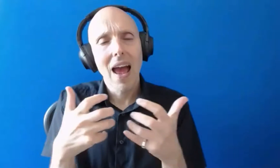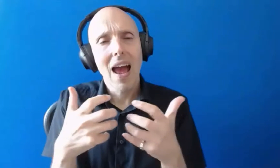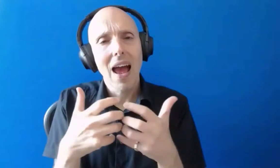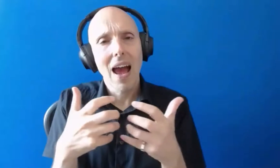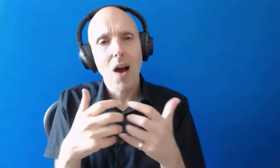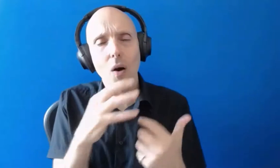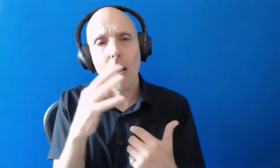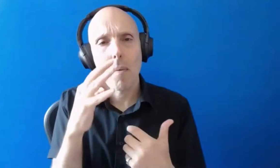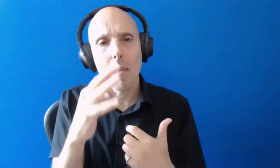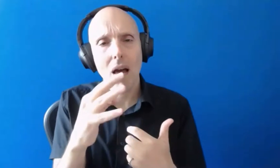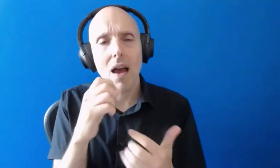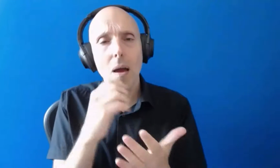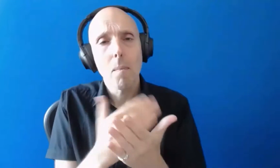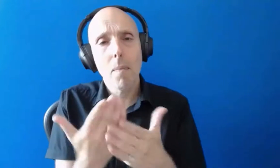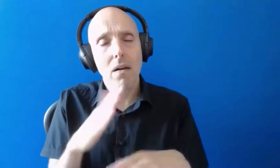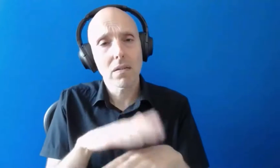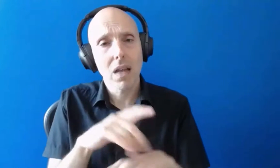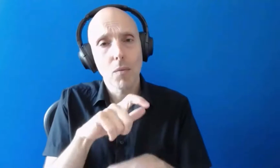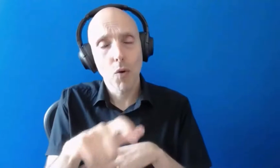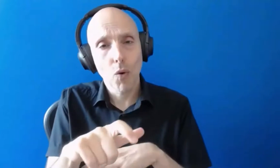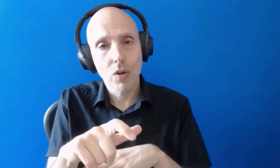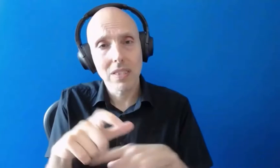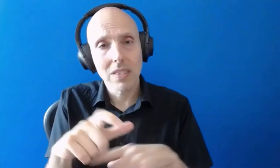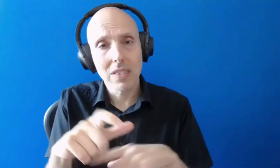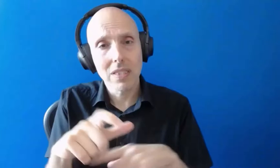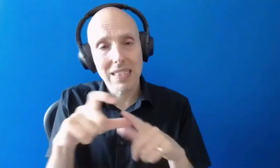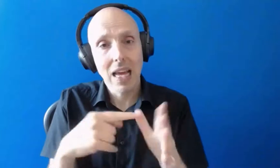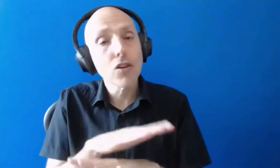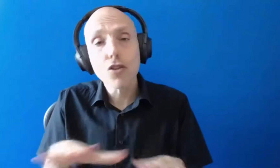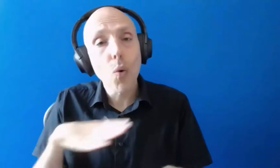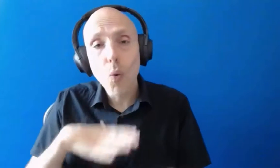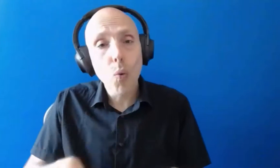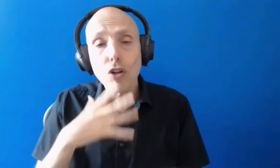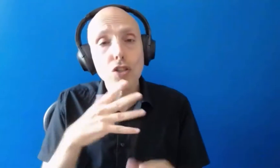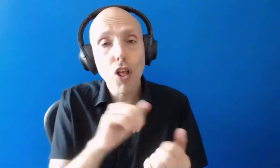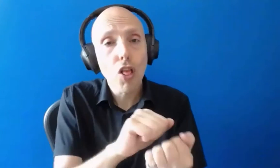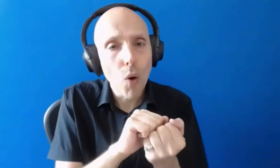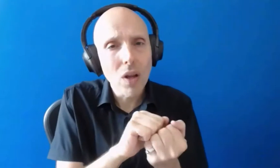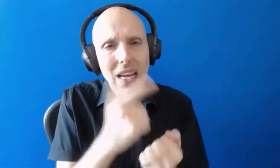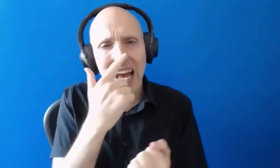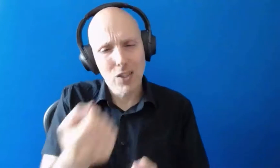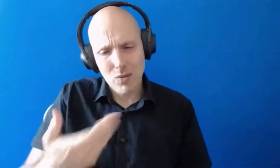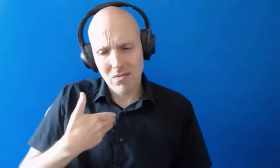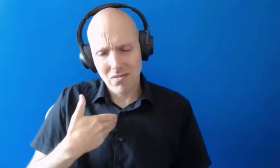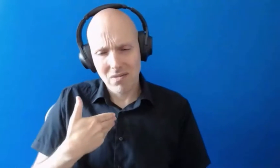part-time course when i do not want to apply for a loan we have a link to the form as i can't find it on the slc website